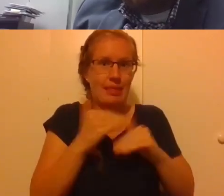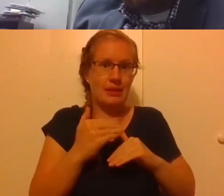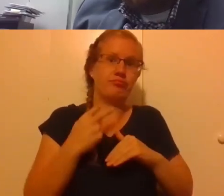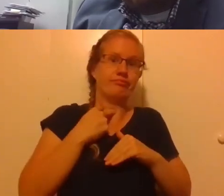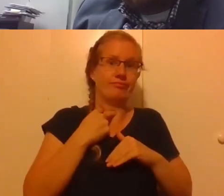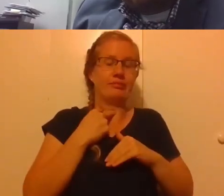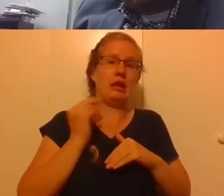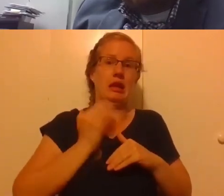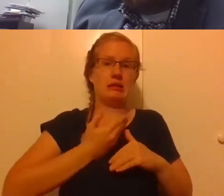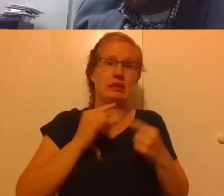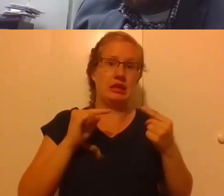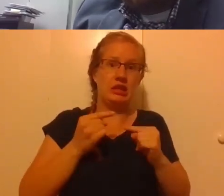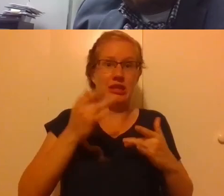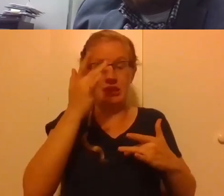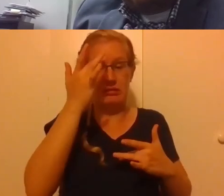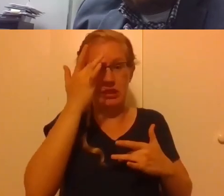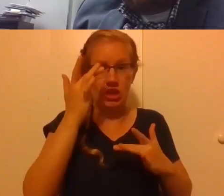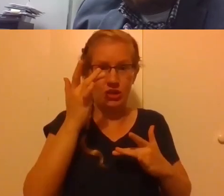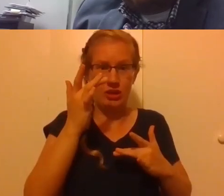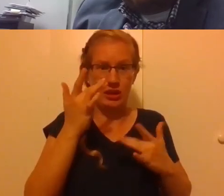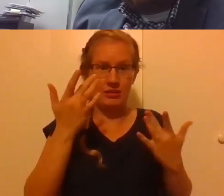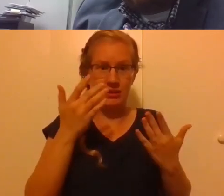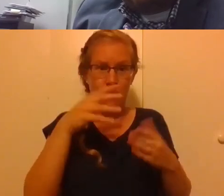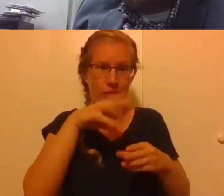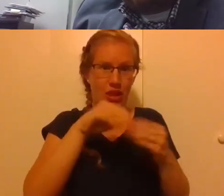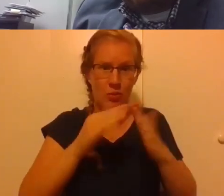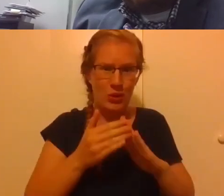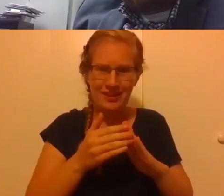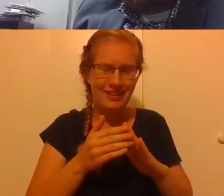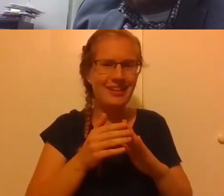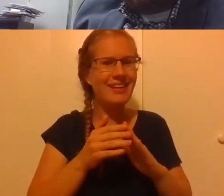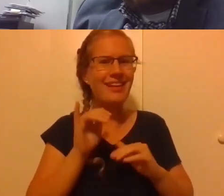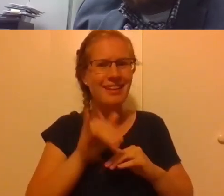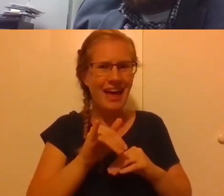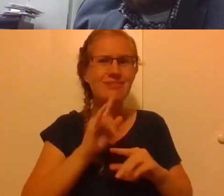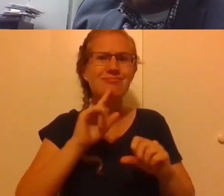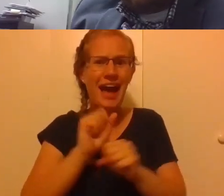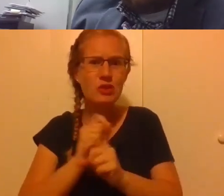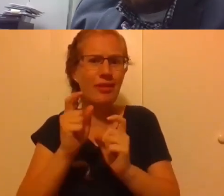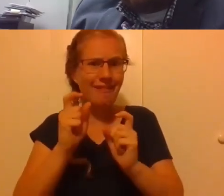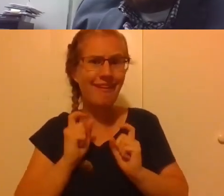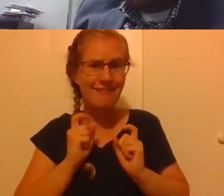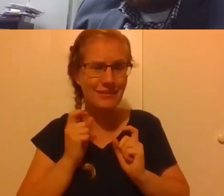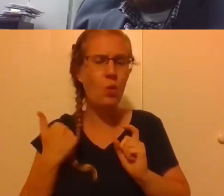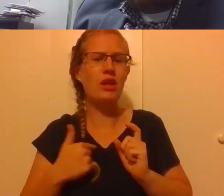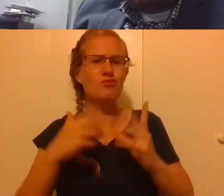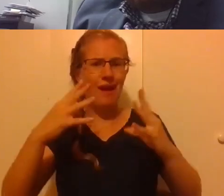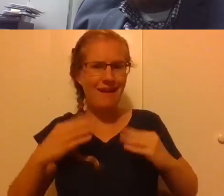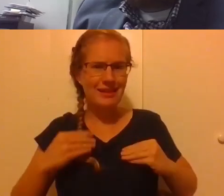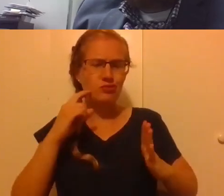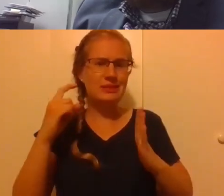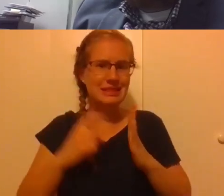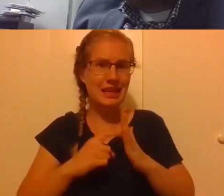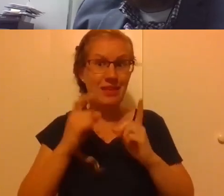it happens to be present in our communities. Like that's the gift. Um, we can receive, recognize and receive the gift